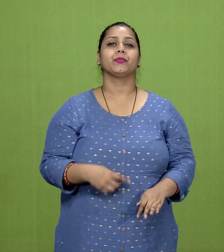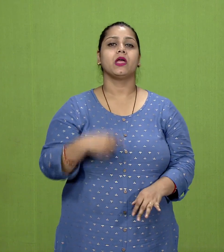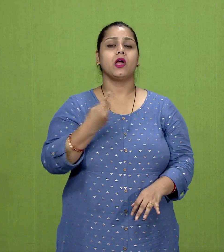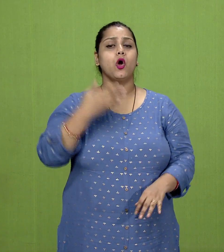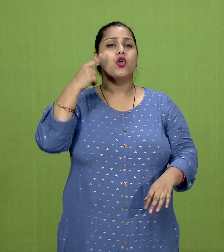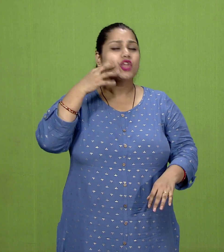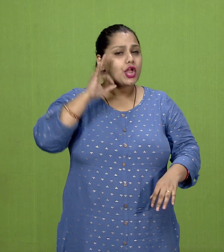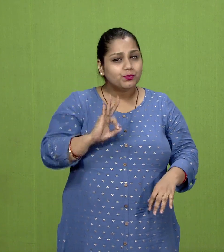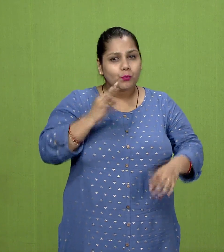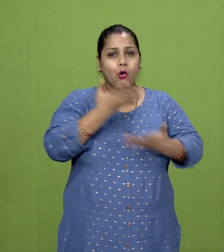important